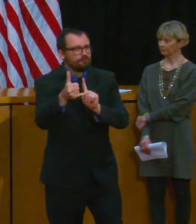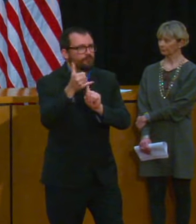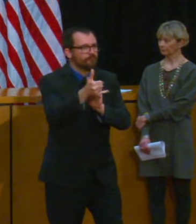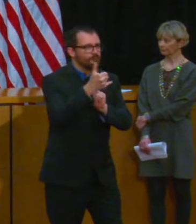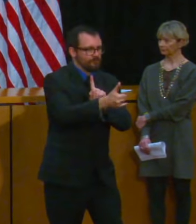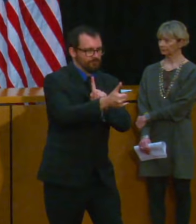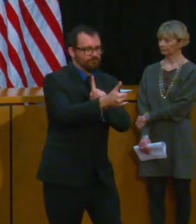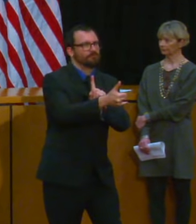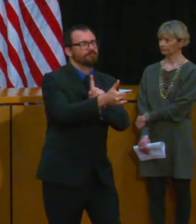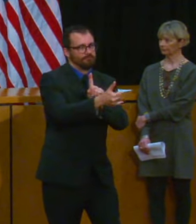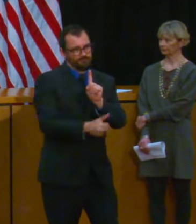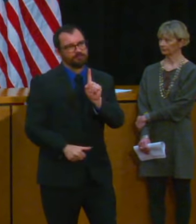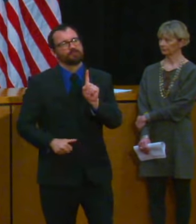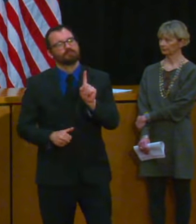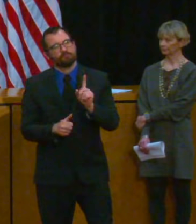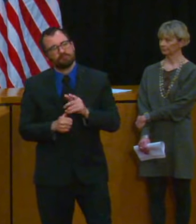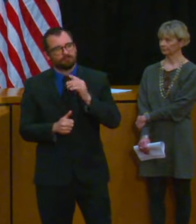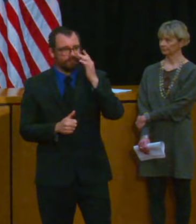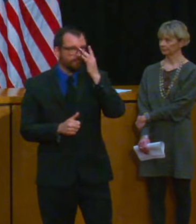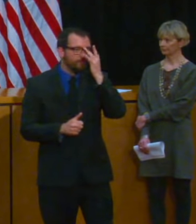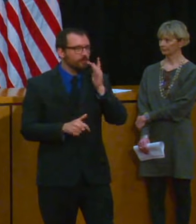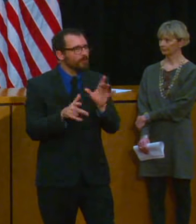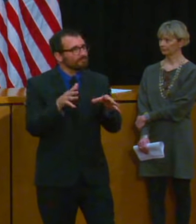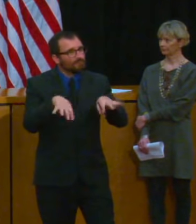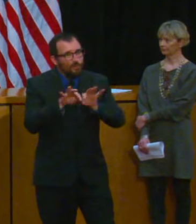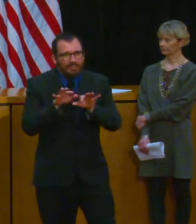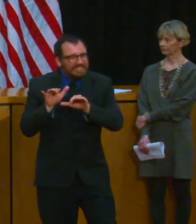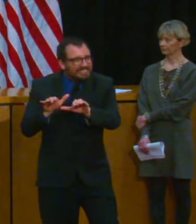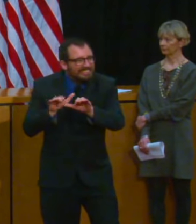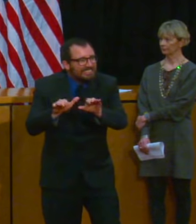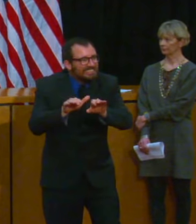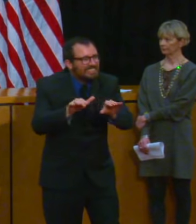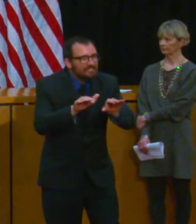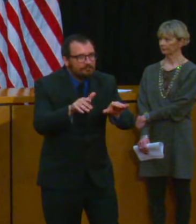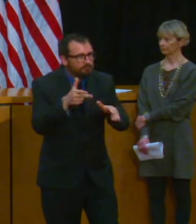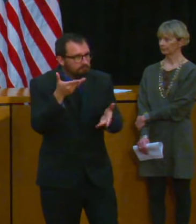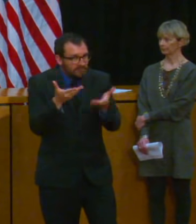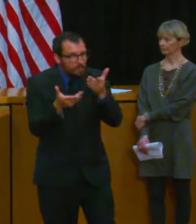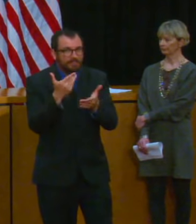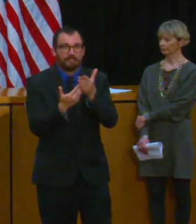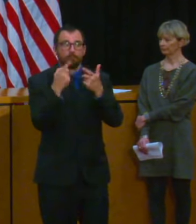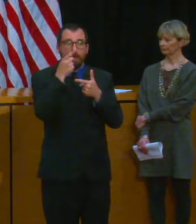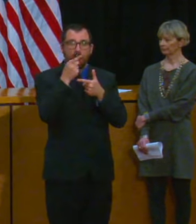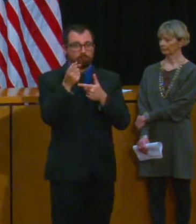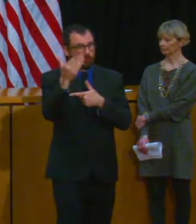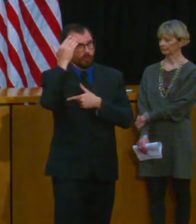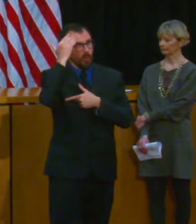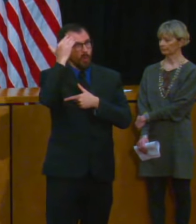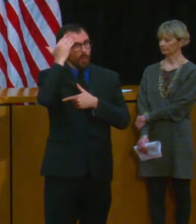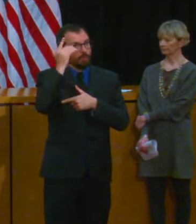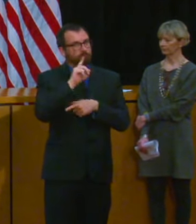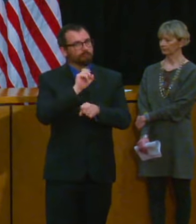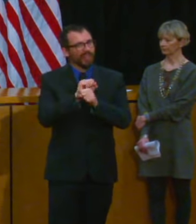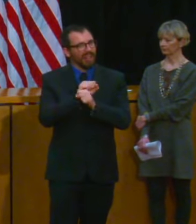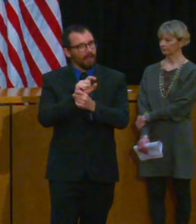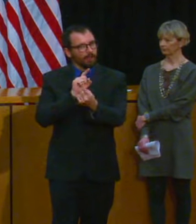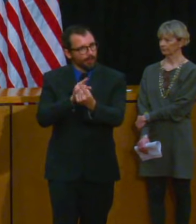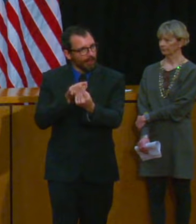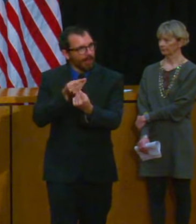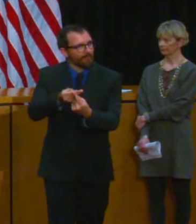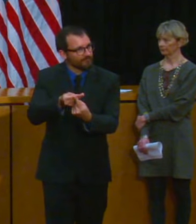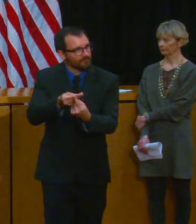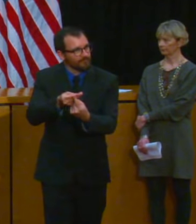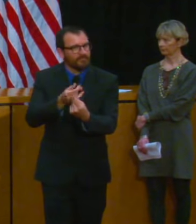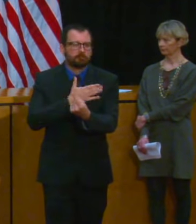has been in contact with our tracers can then tell those folks to monitor for symptoms and to self-isolate to prevent any further